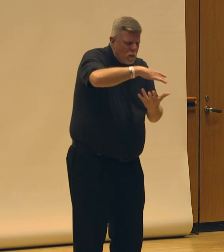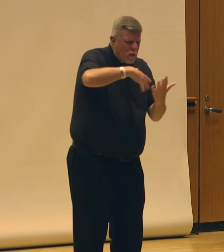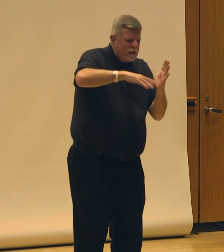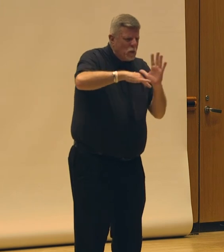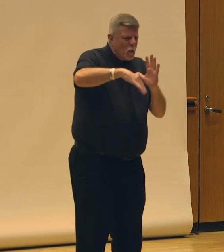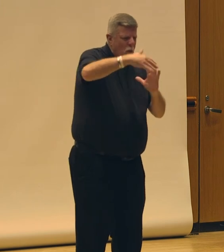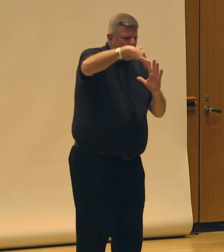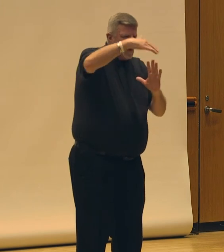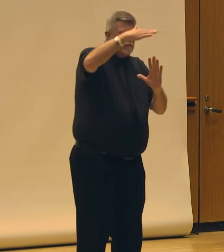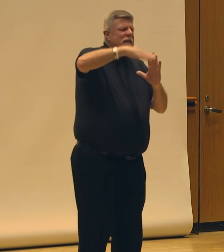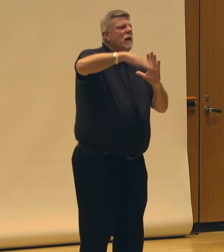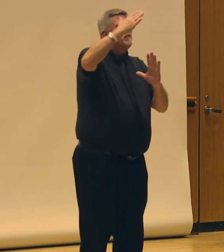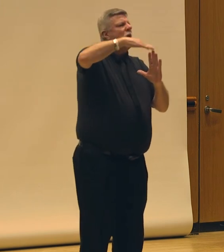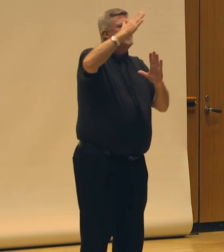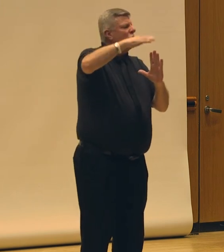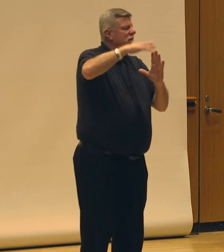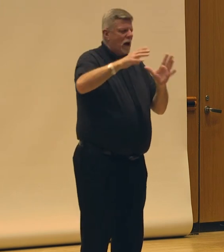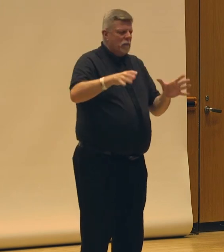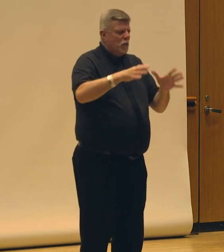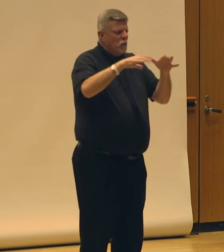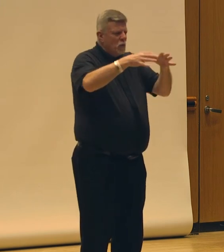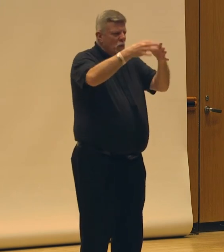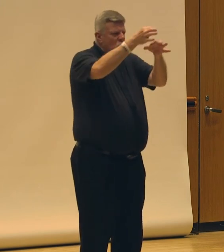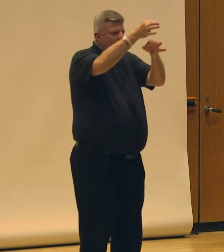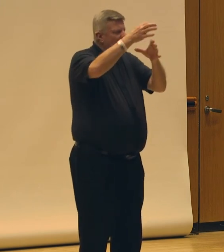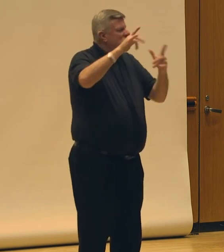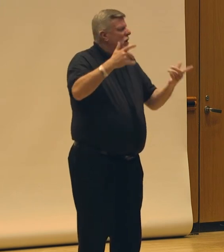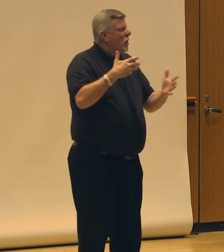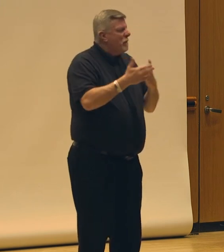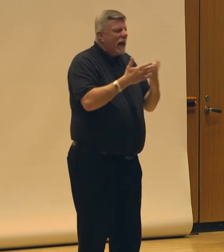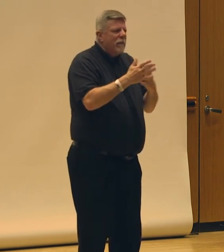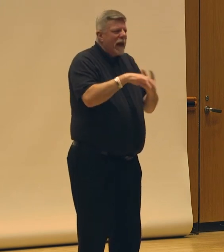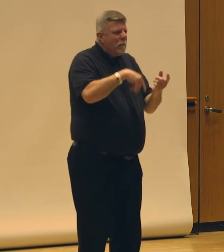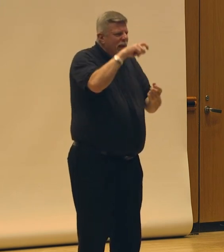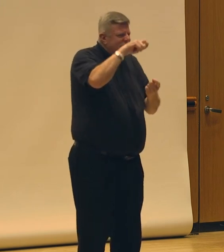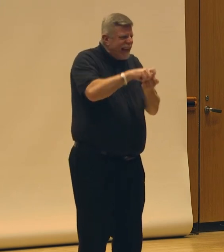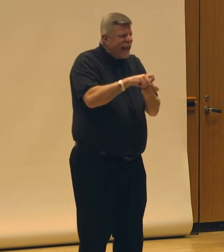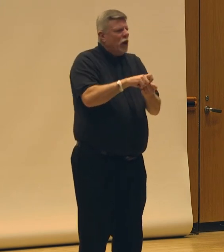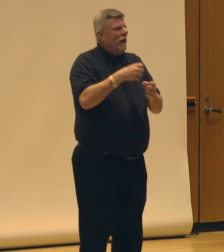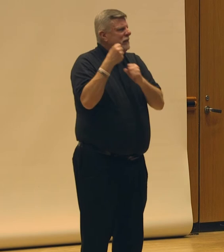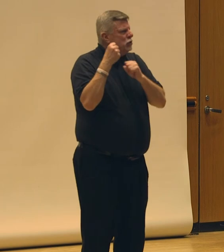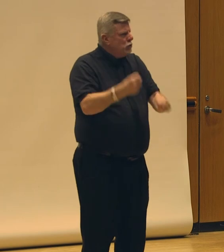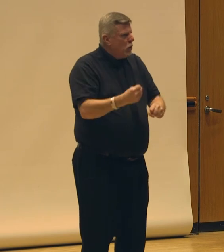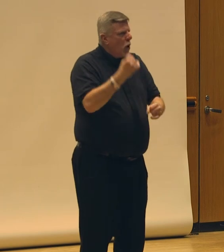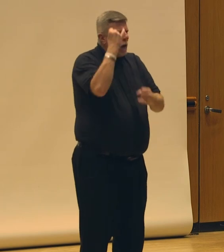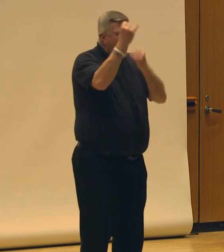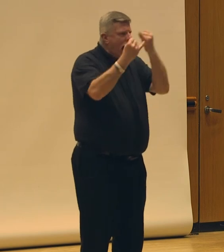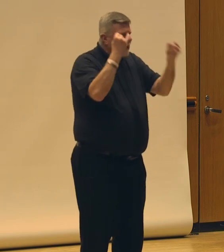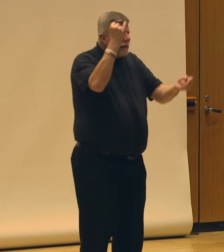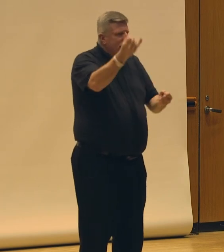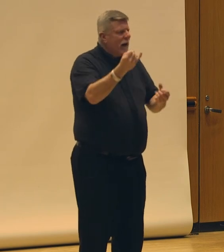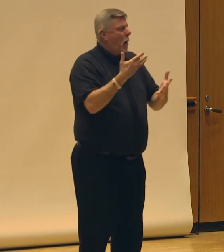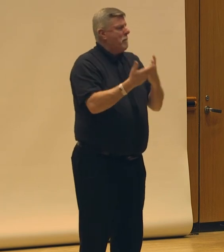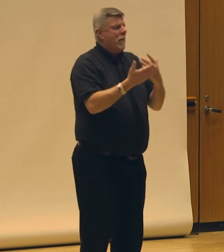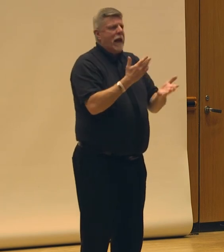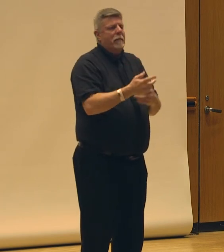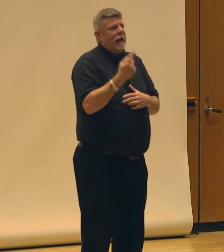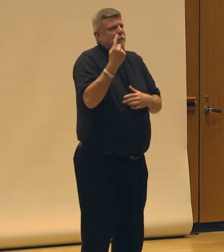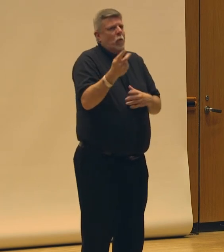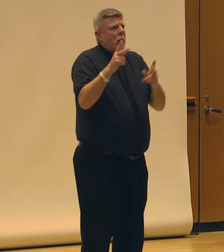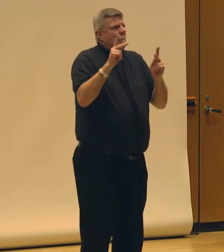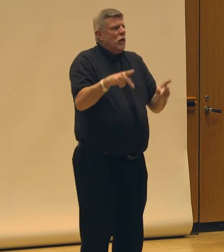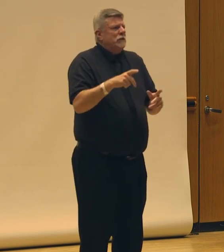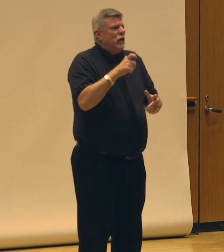cyclonic structure, it narrows, right? So that might be a particularly strong idea. That might be a particular person who